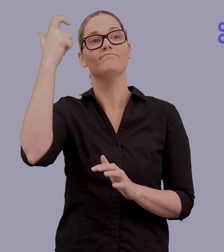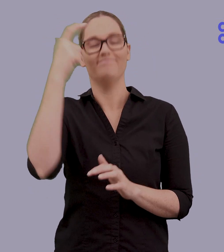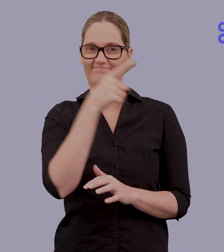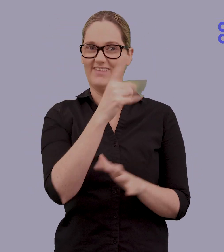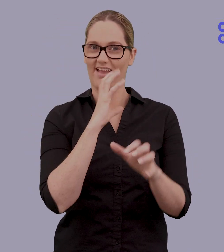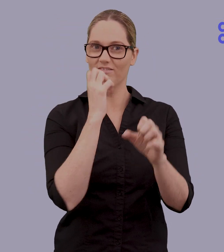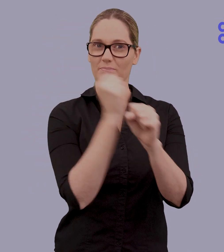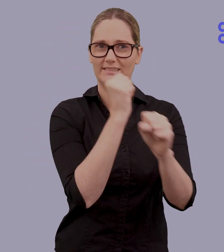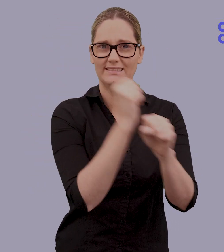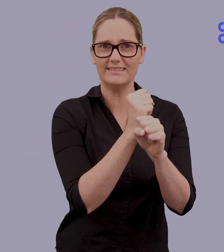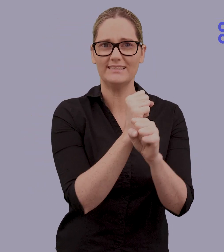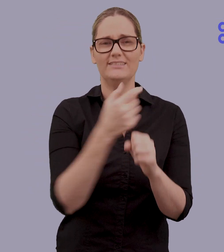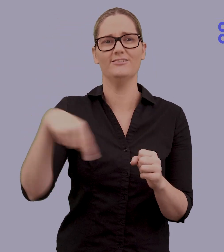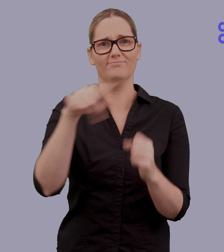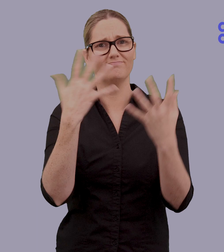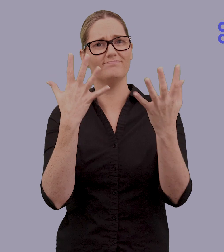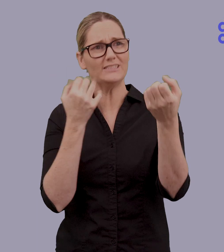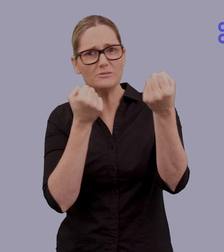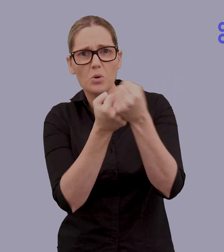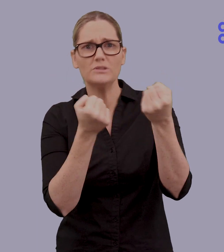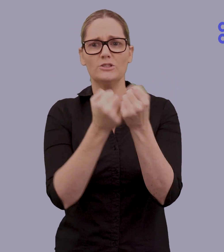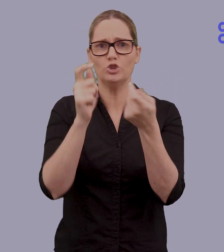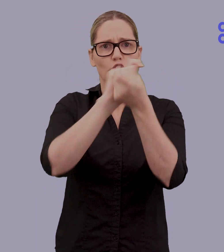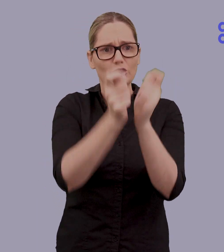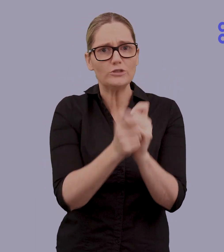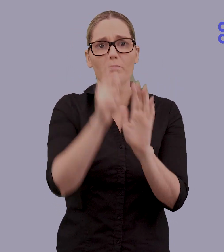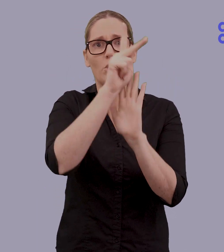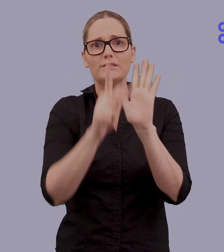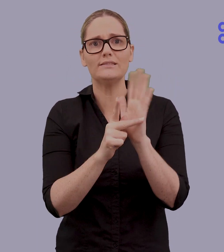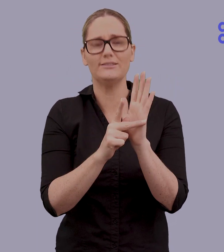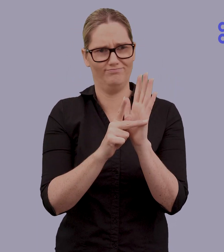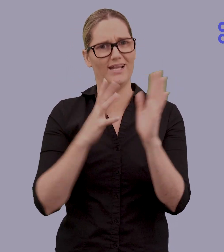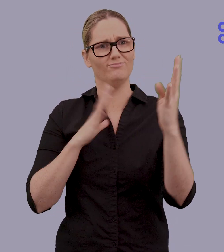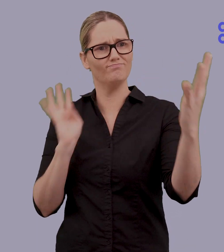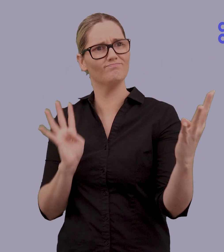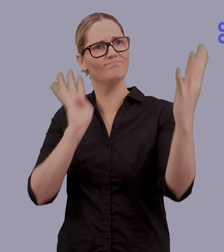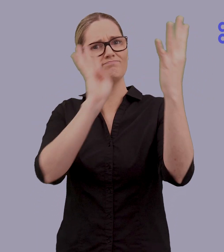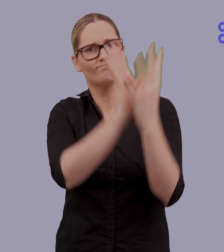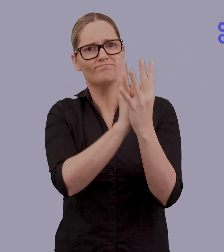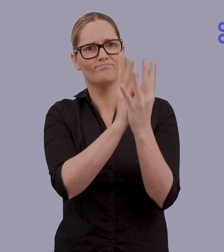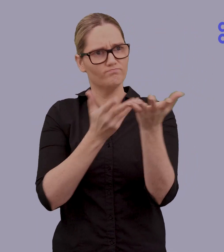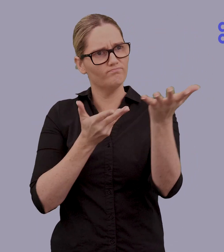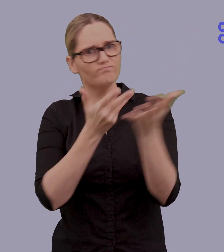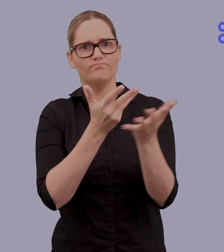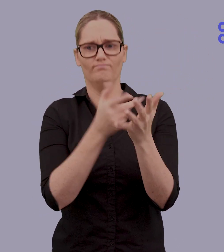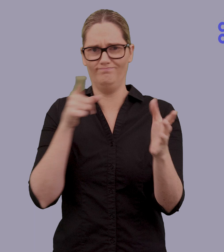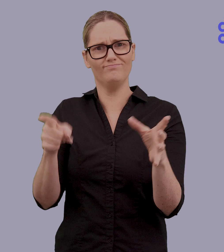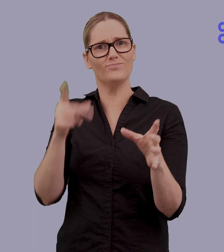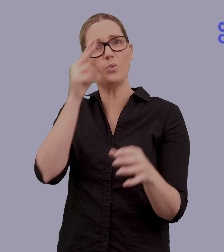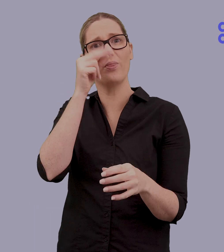To ignite policy change, we need to come to Parliament with our future leaders, the Deaf youth to engage in government